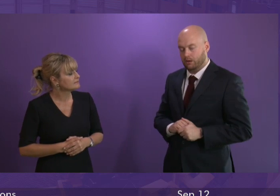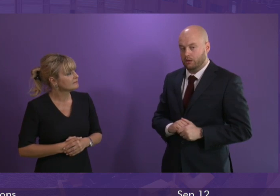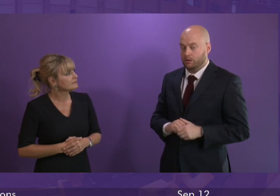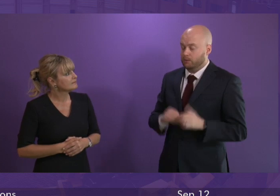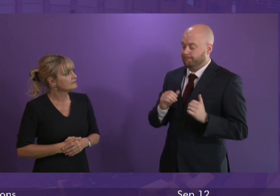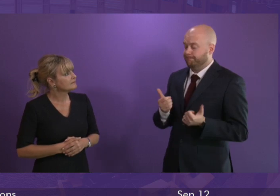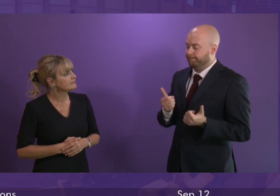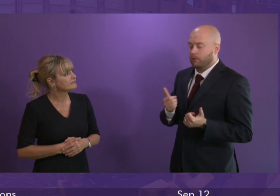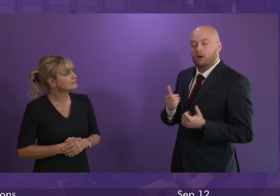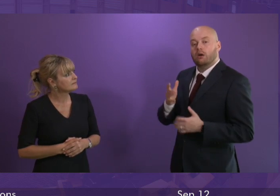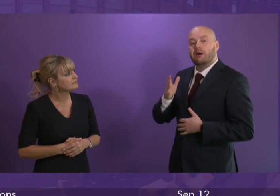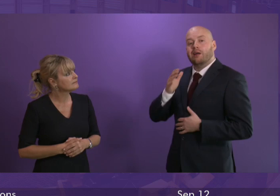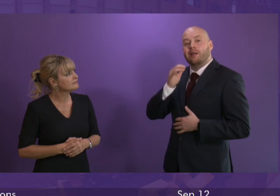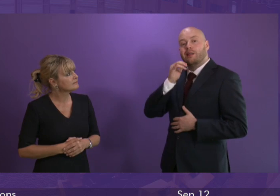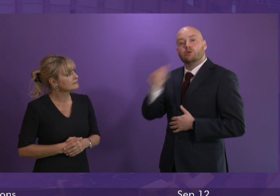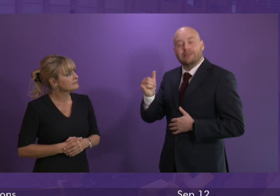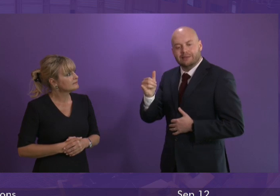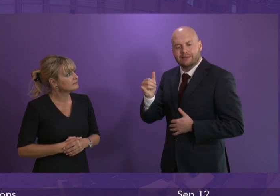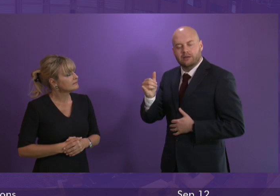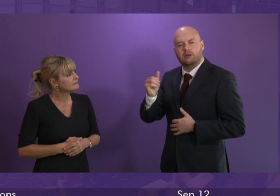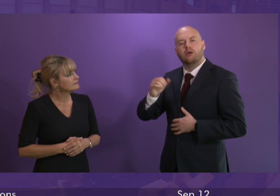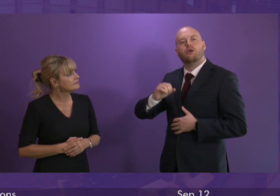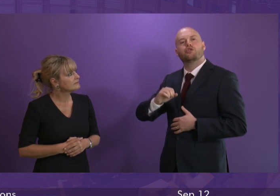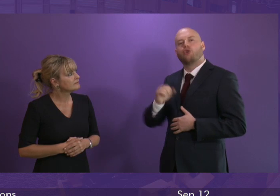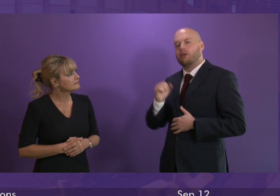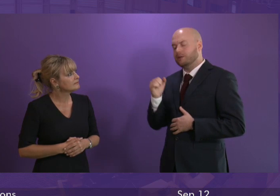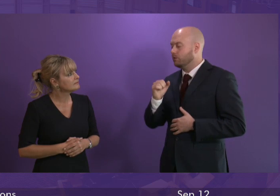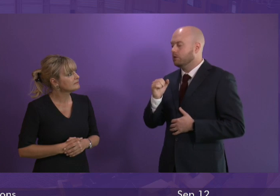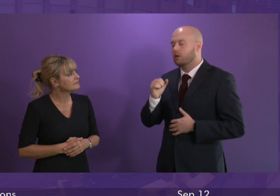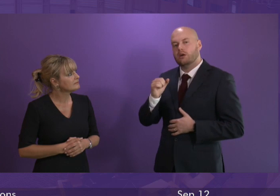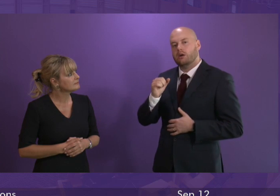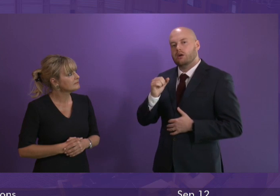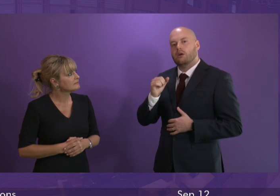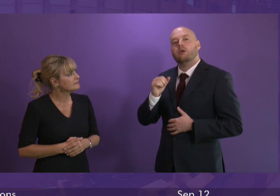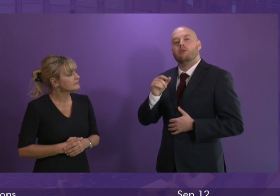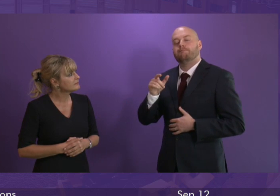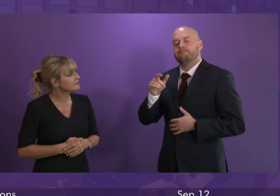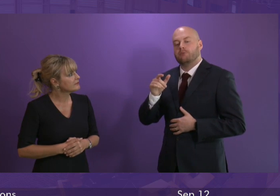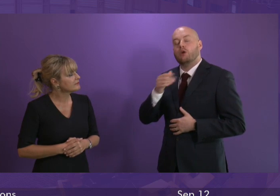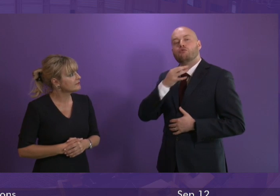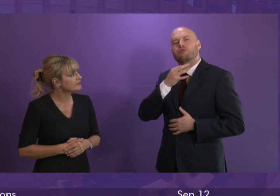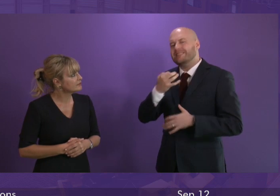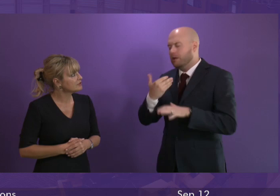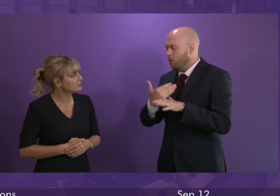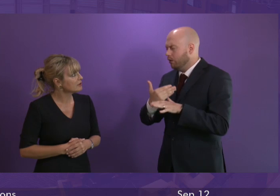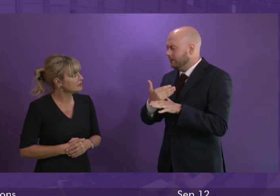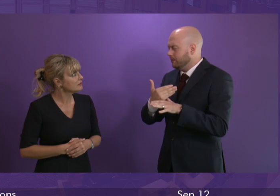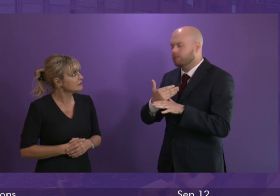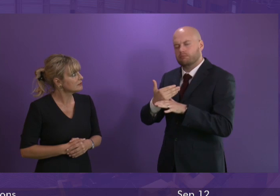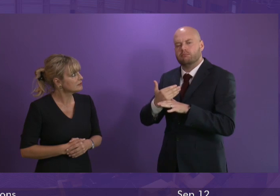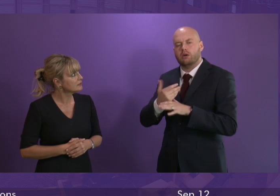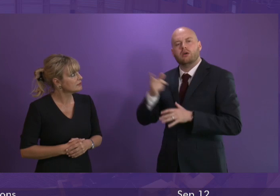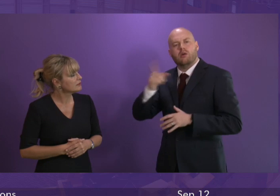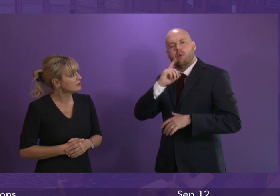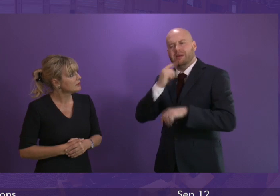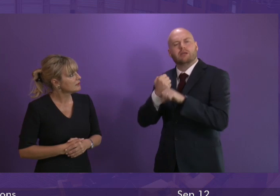Scotland's whiskey workers are taking unprecedented strike action to try and win a pay offer that meets the cost of living their employer Diageo is a large